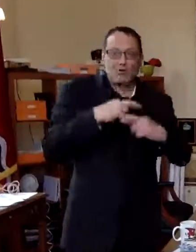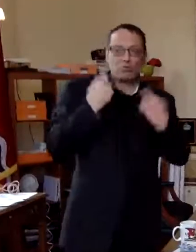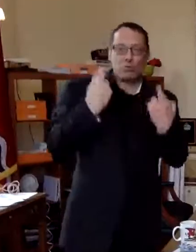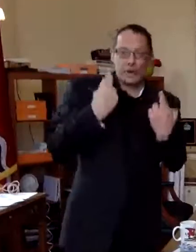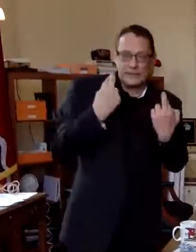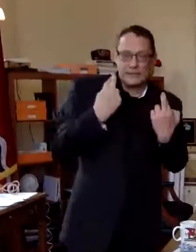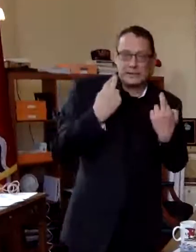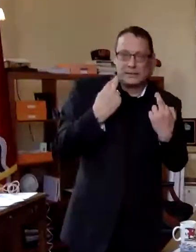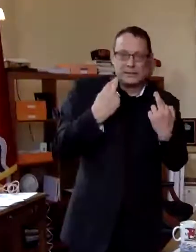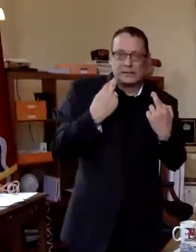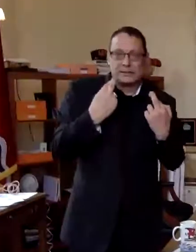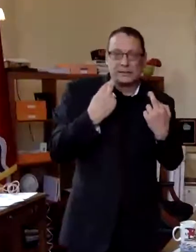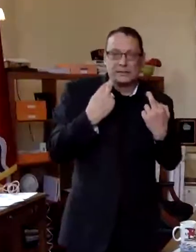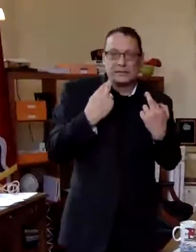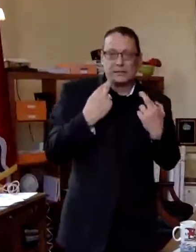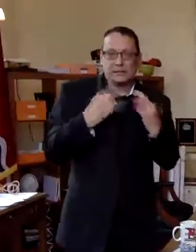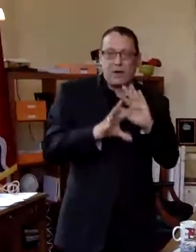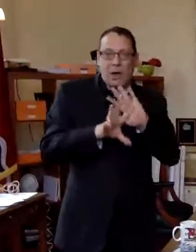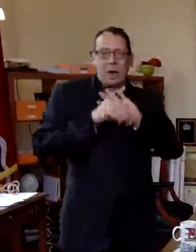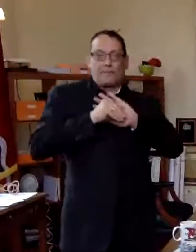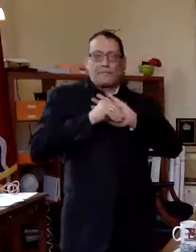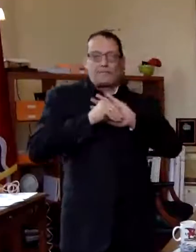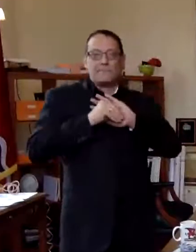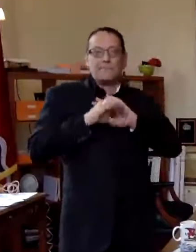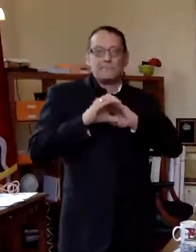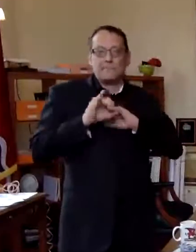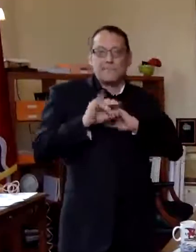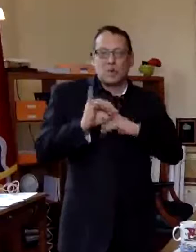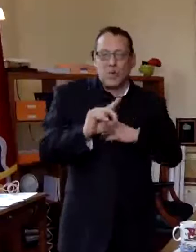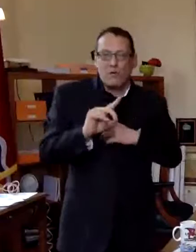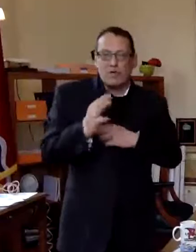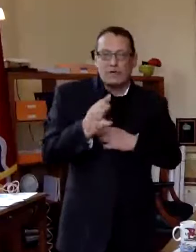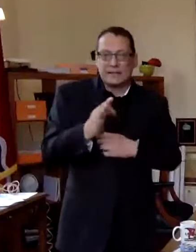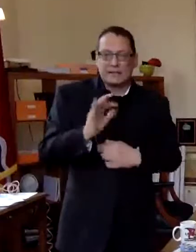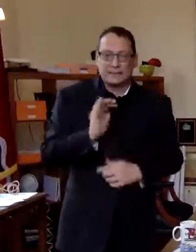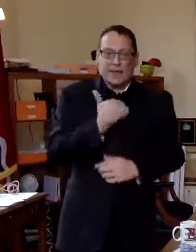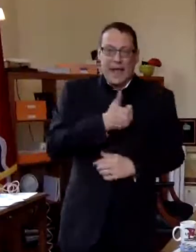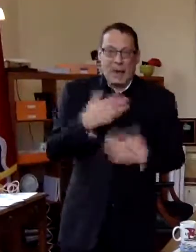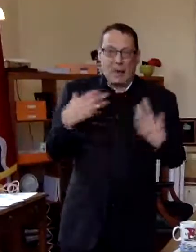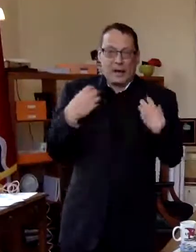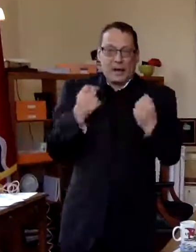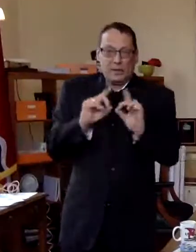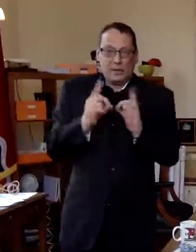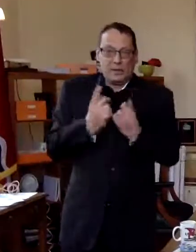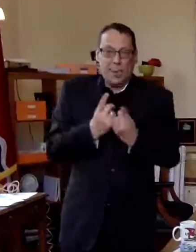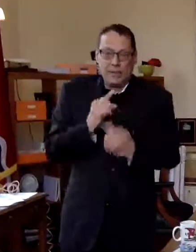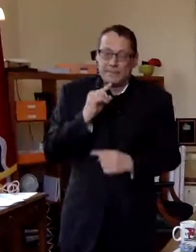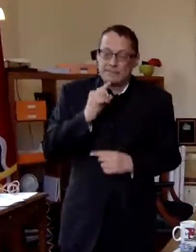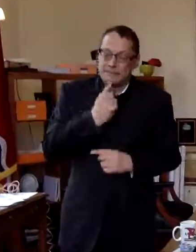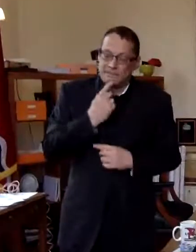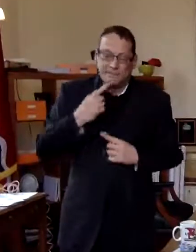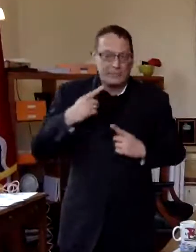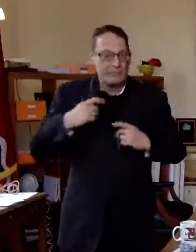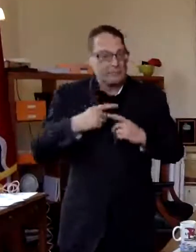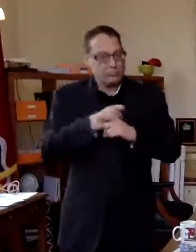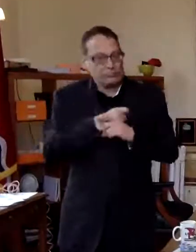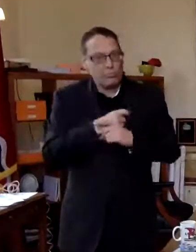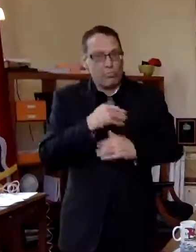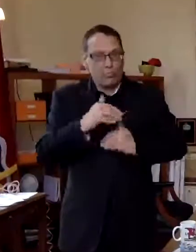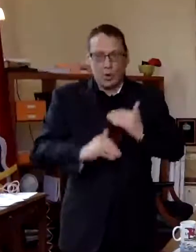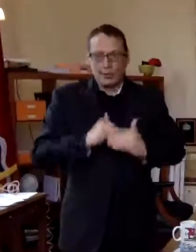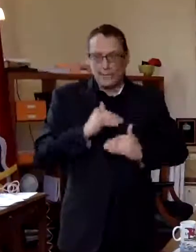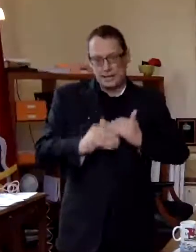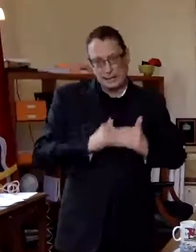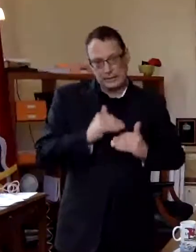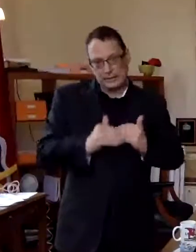contracting covet 19 and so our health department has an elaborate process for that uh anyone